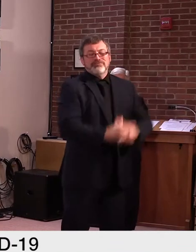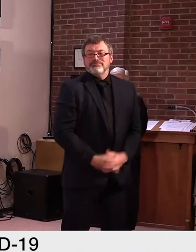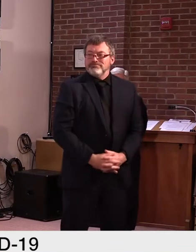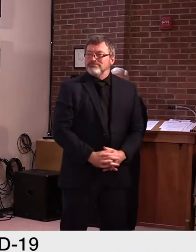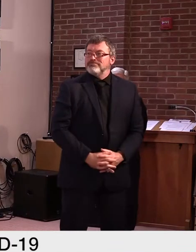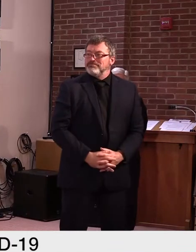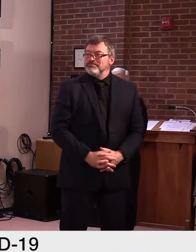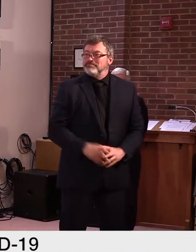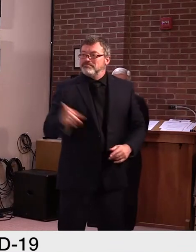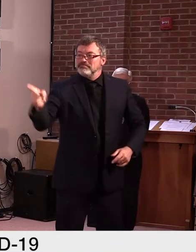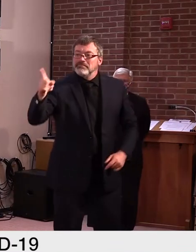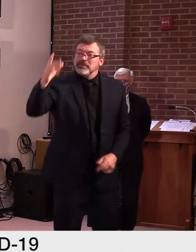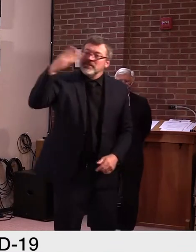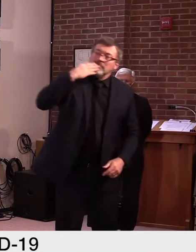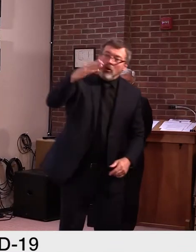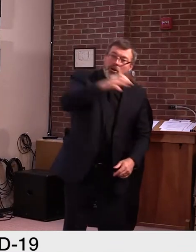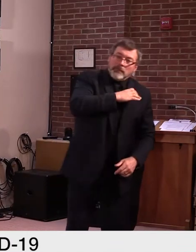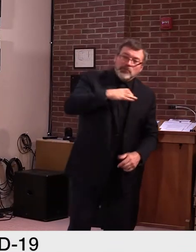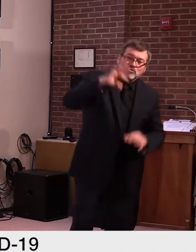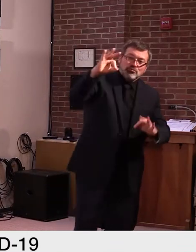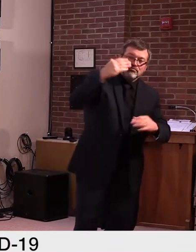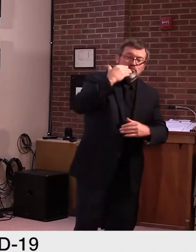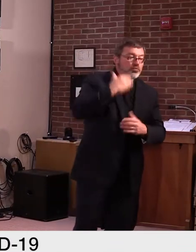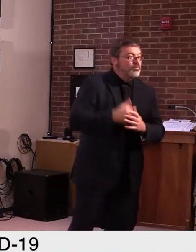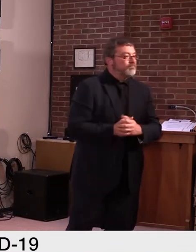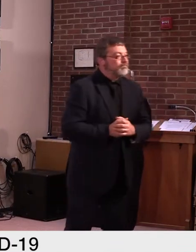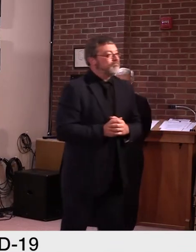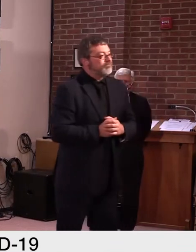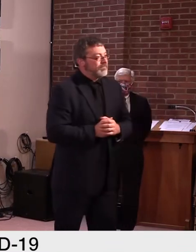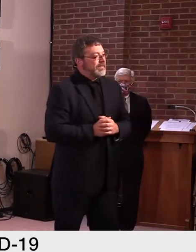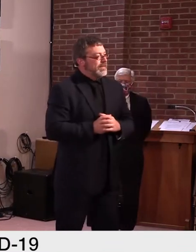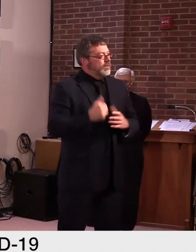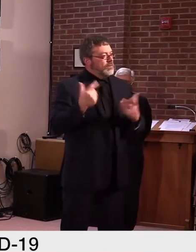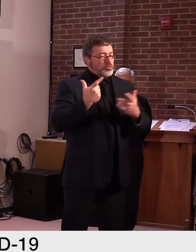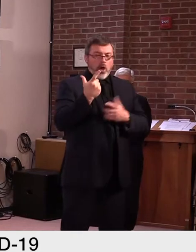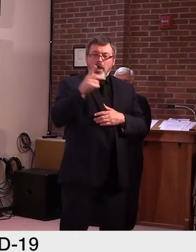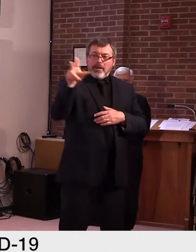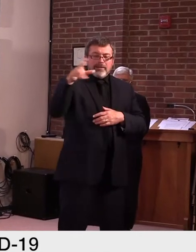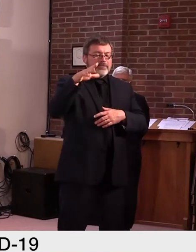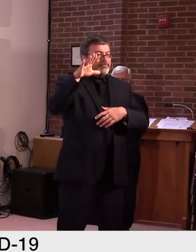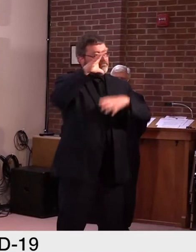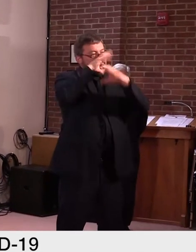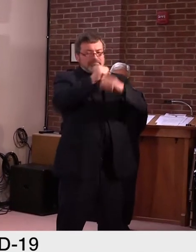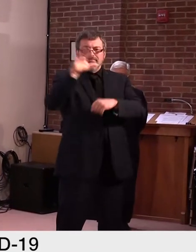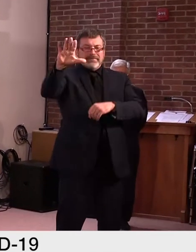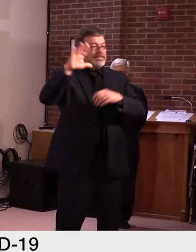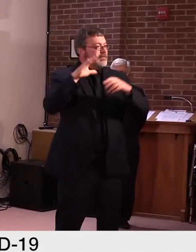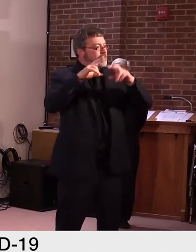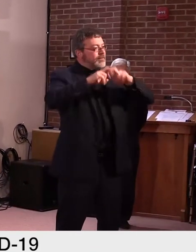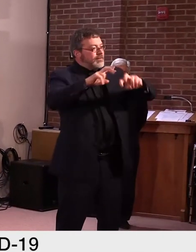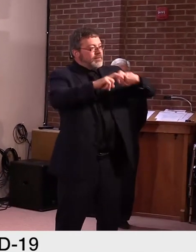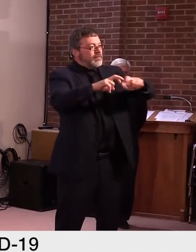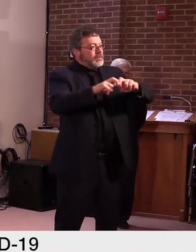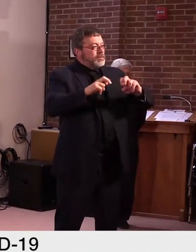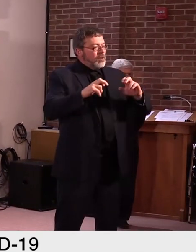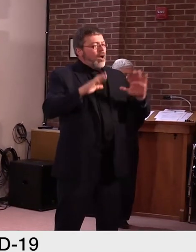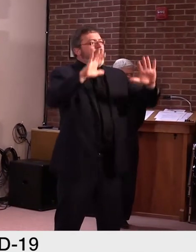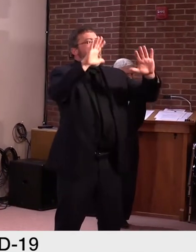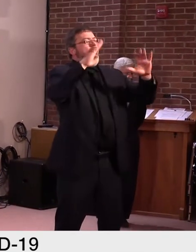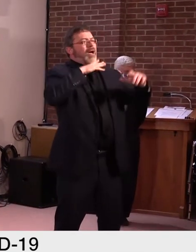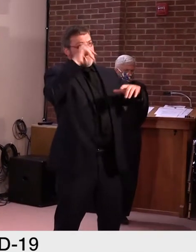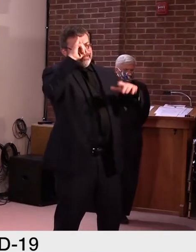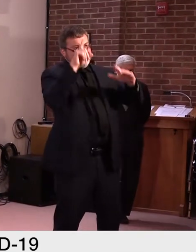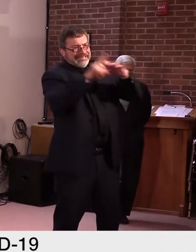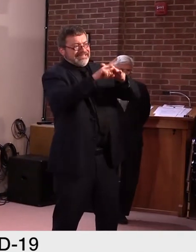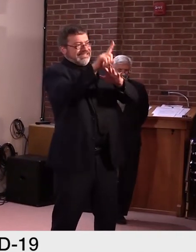Thank you, Commissioner Pichak. Always very interesting data. Now, before we go into today's questions,